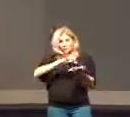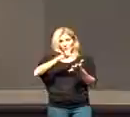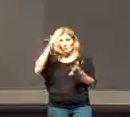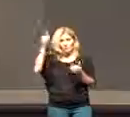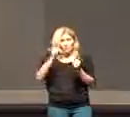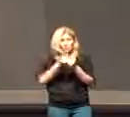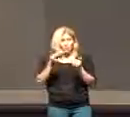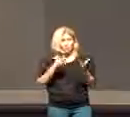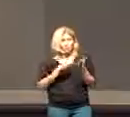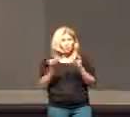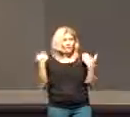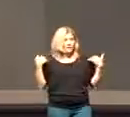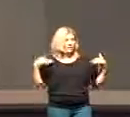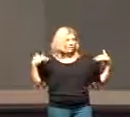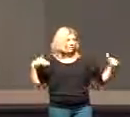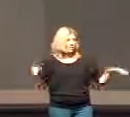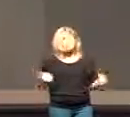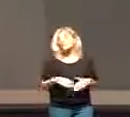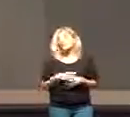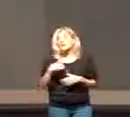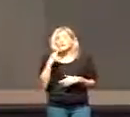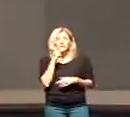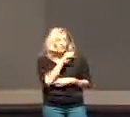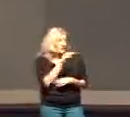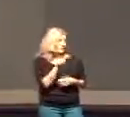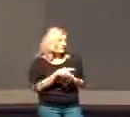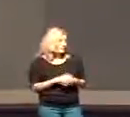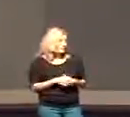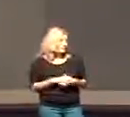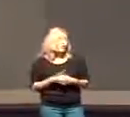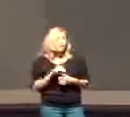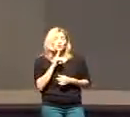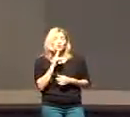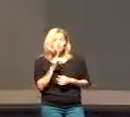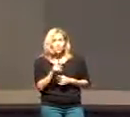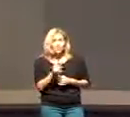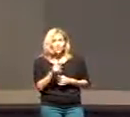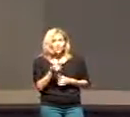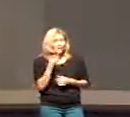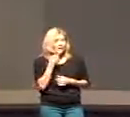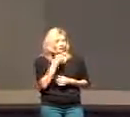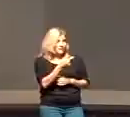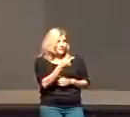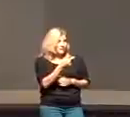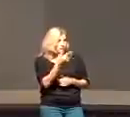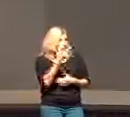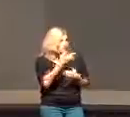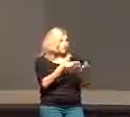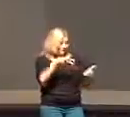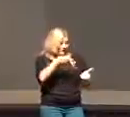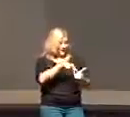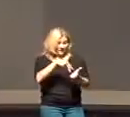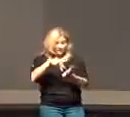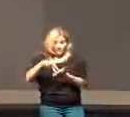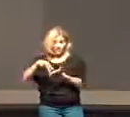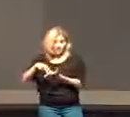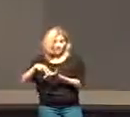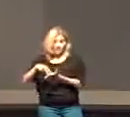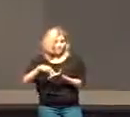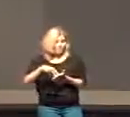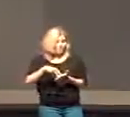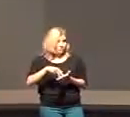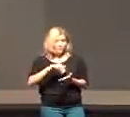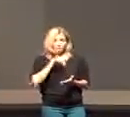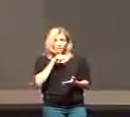with the holy angels. And he said to them truly I tell you some who are standing here will